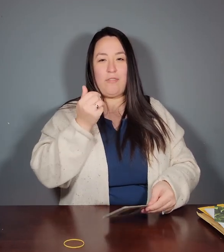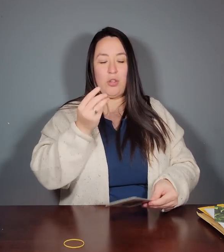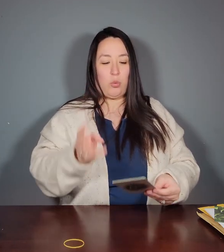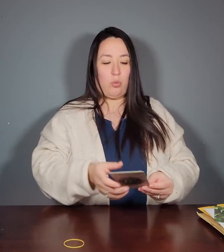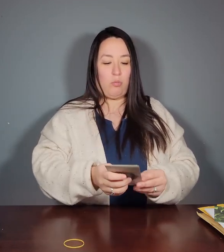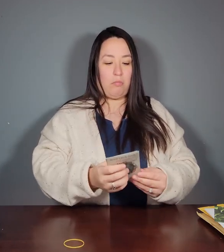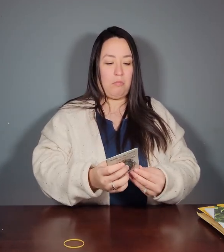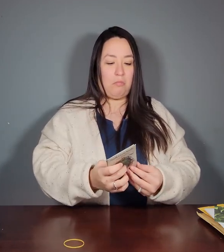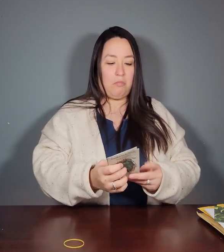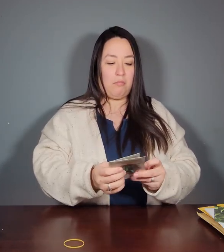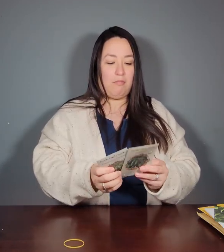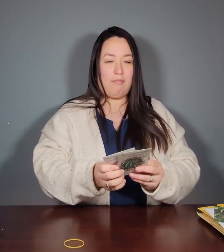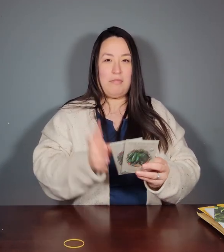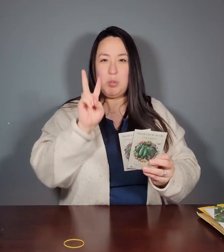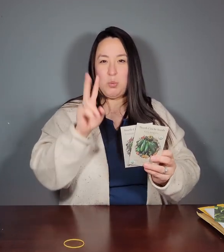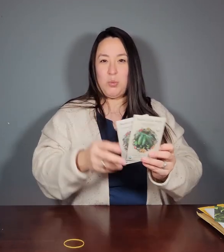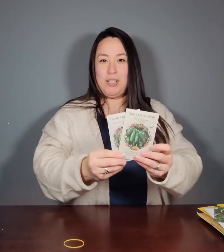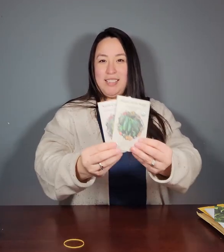few. Just two.